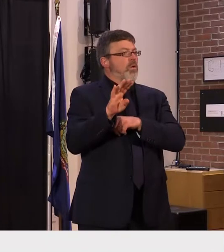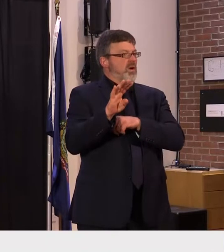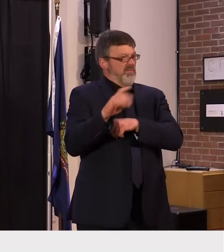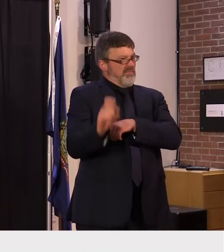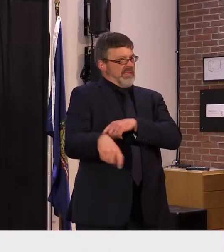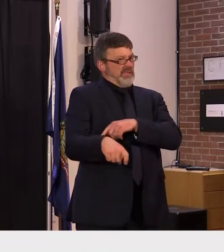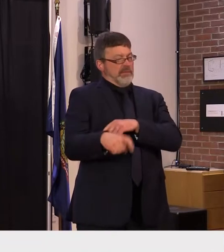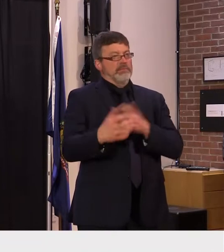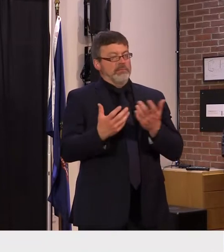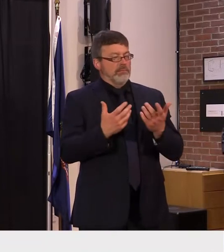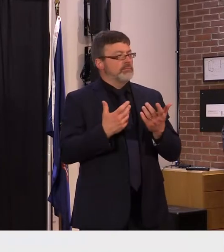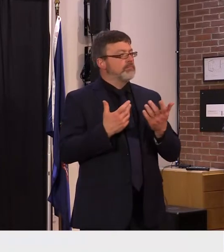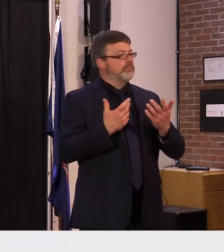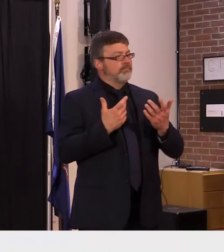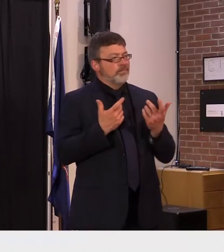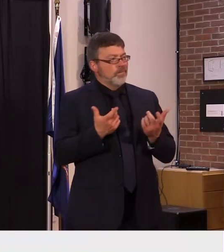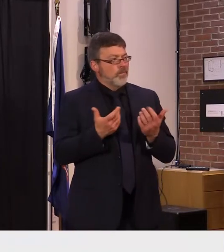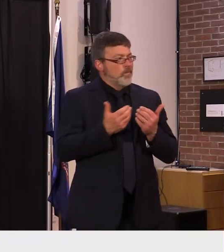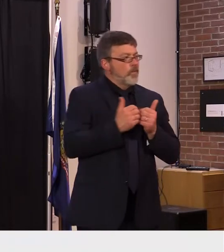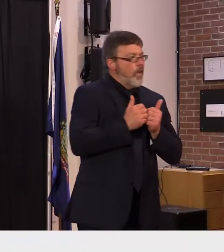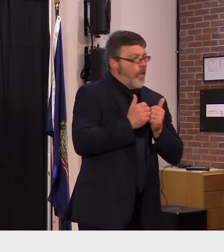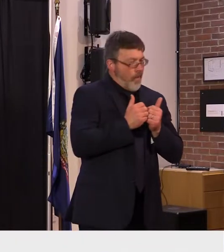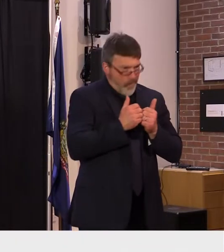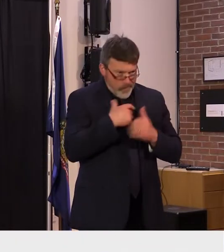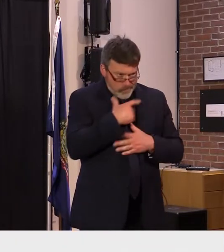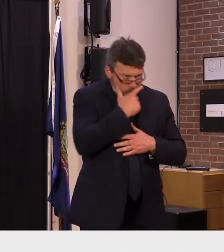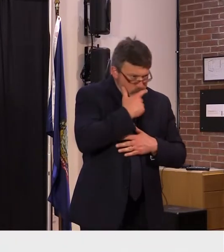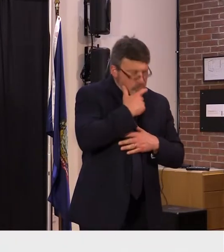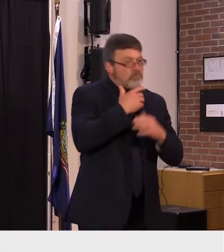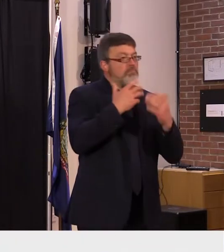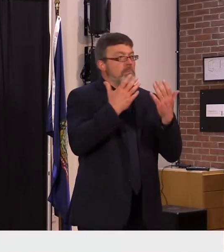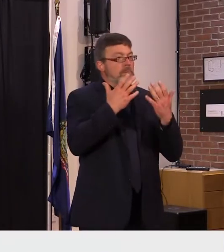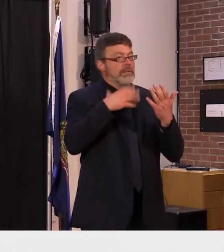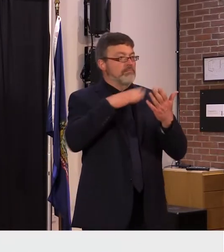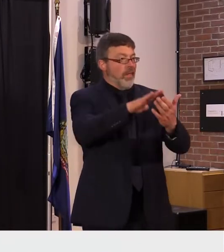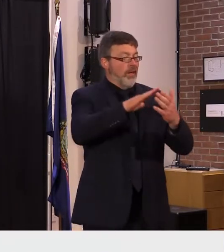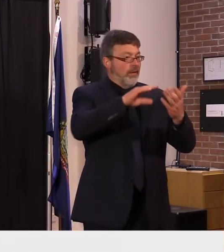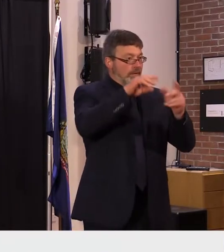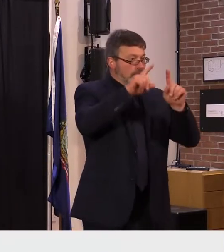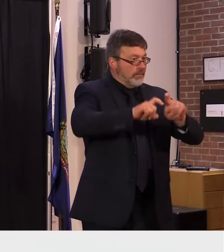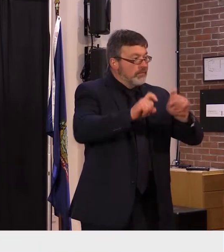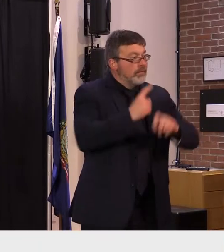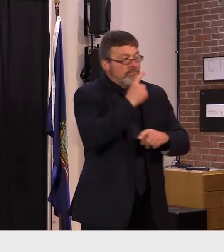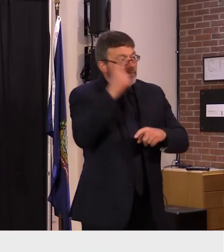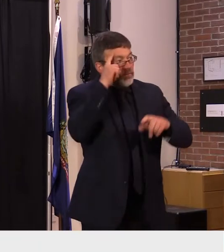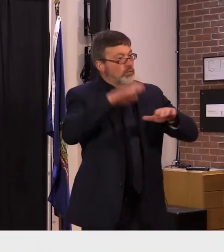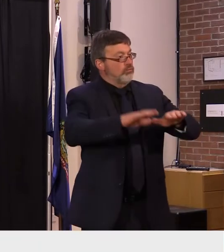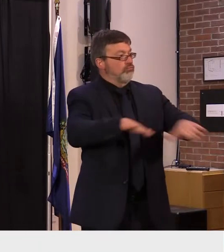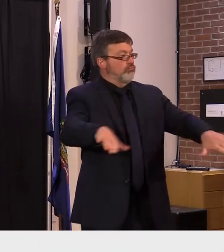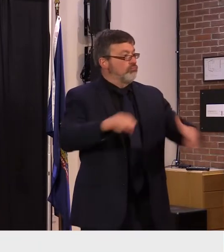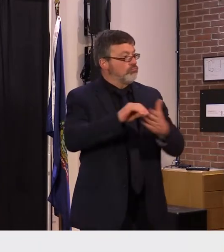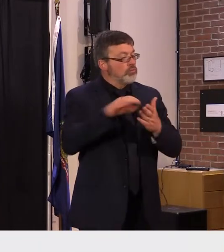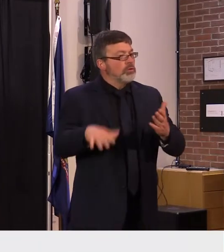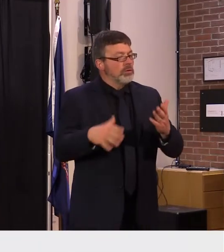needs of students but also can ensure that they have a long-term impact on improving the quality of our education system